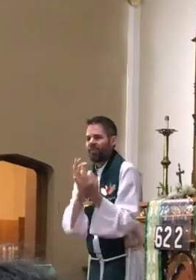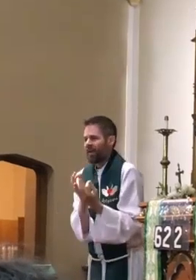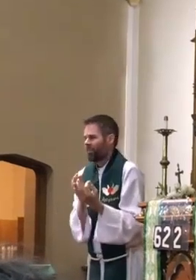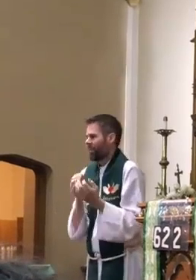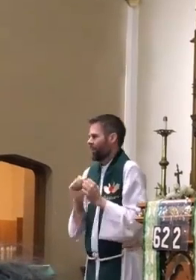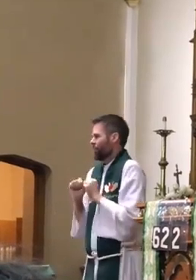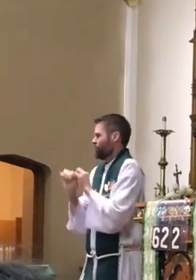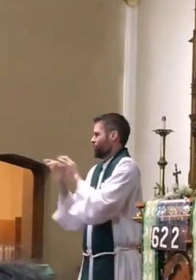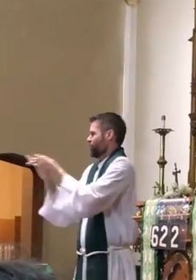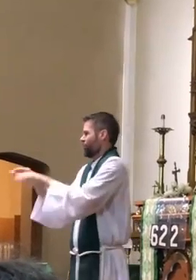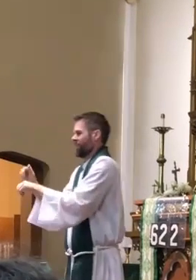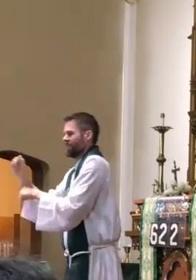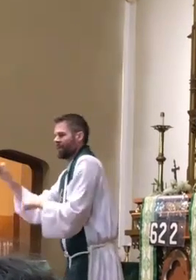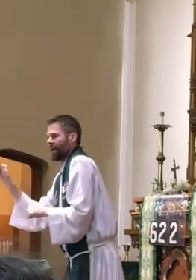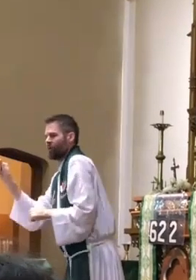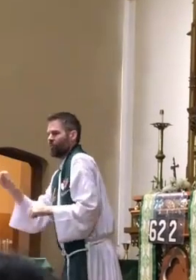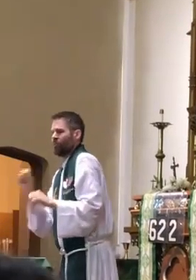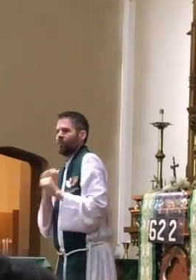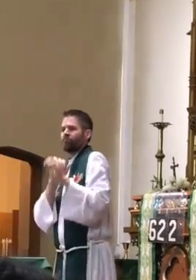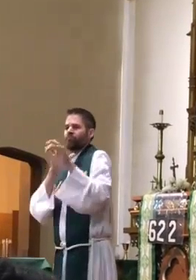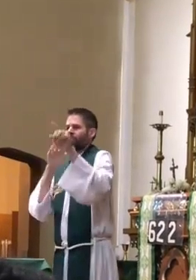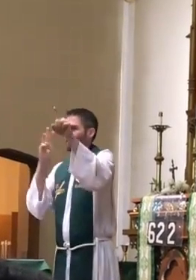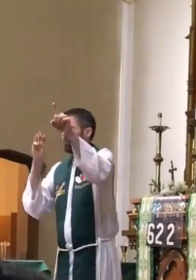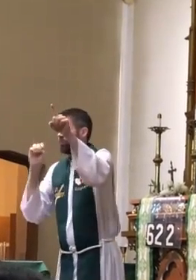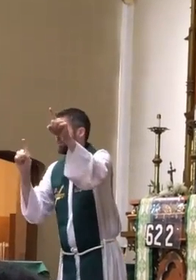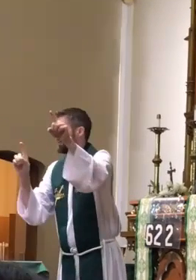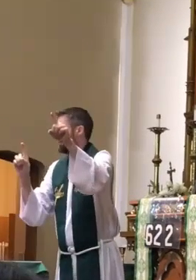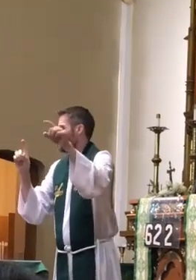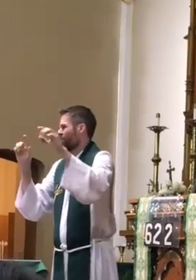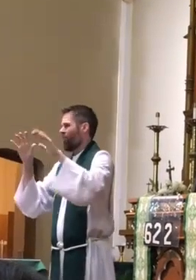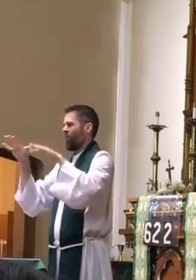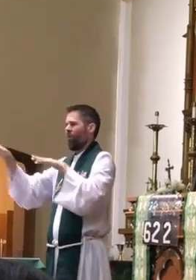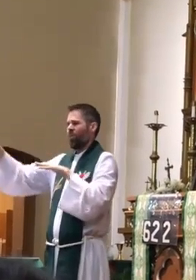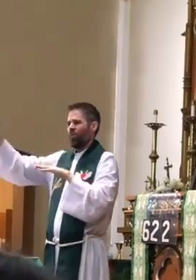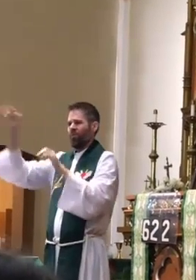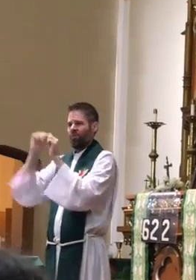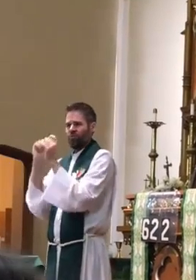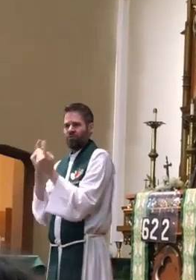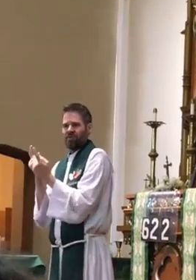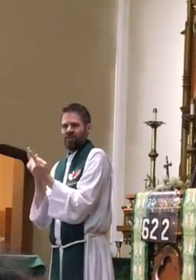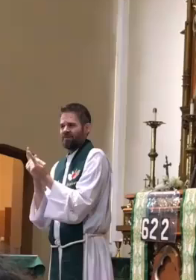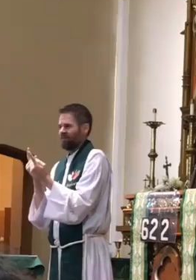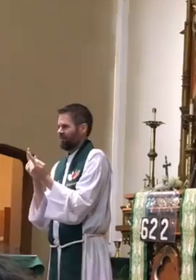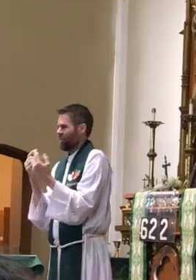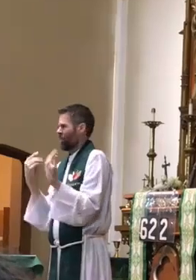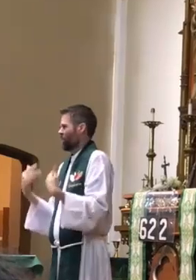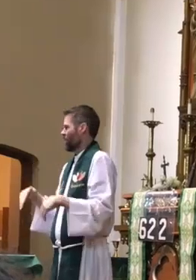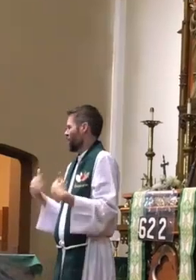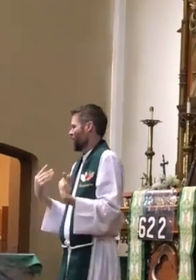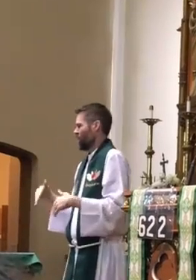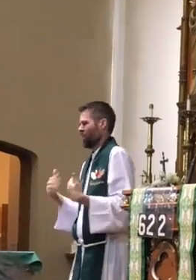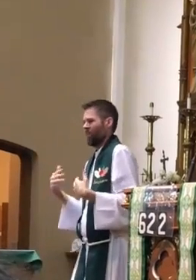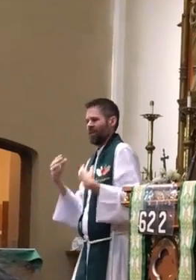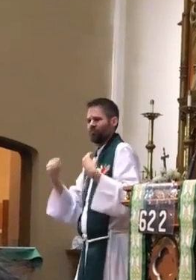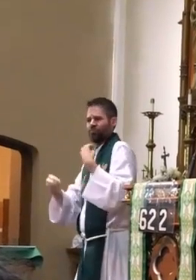She doesn't hold back. It overflows to her family, to the church, to WSD, to the whole